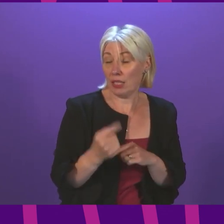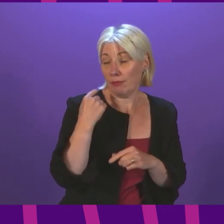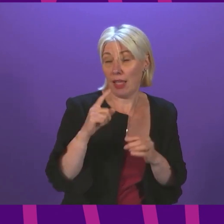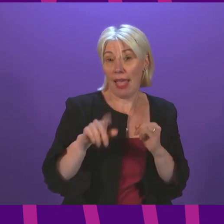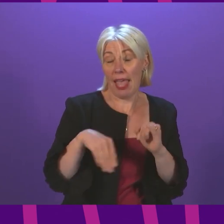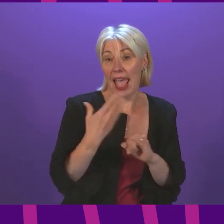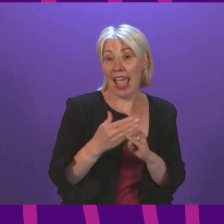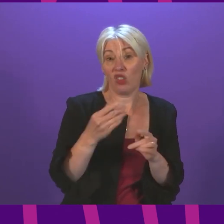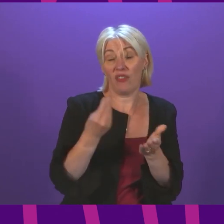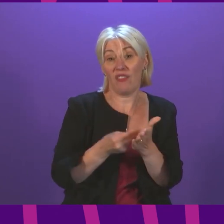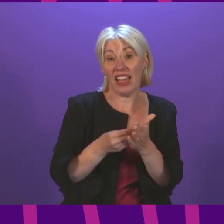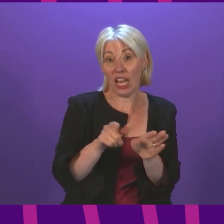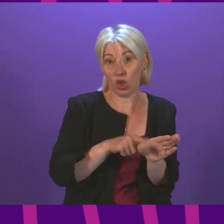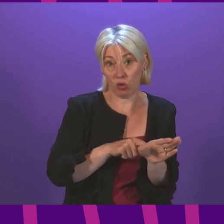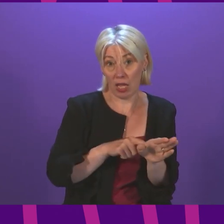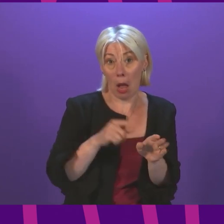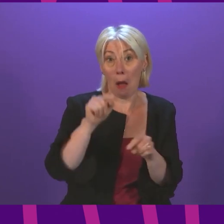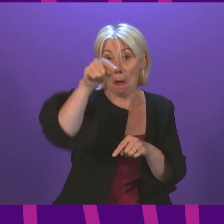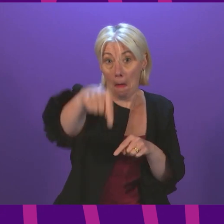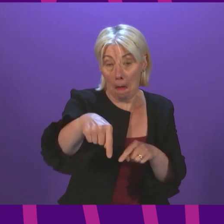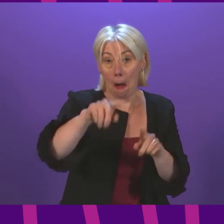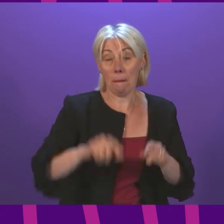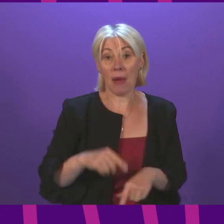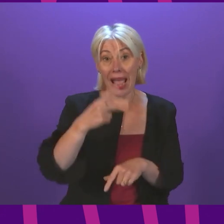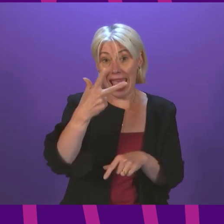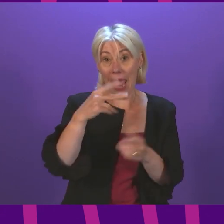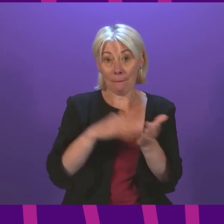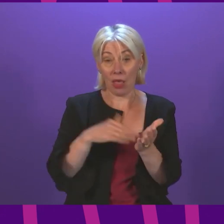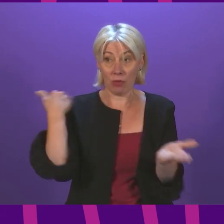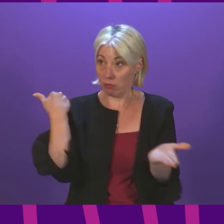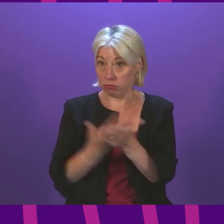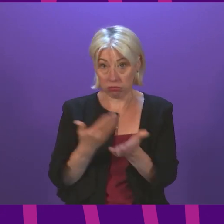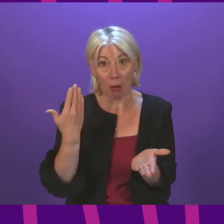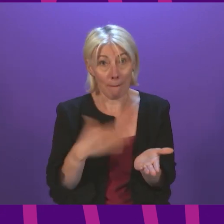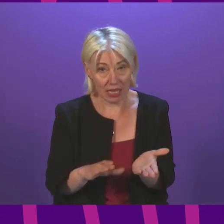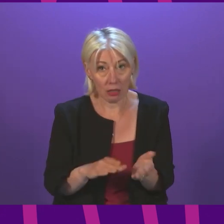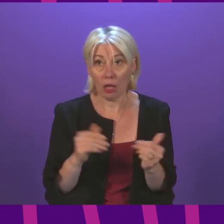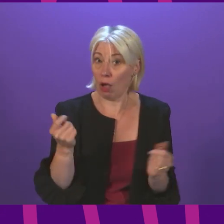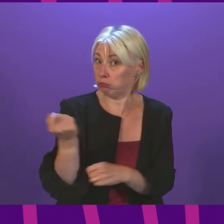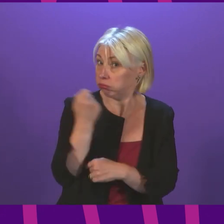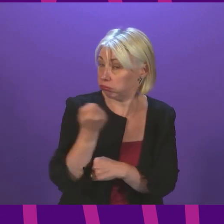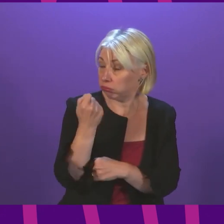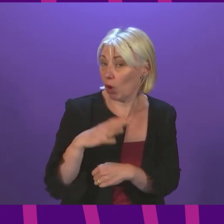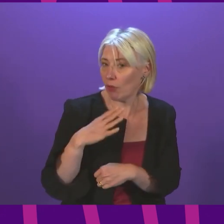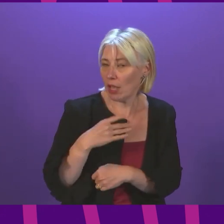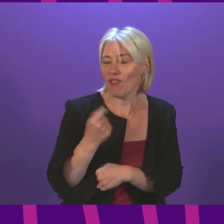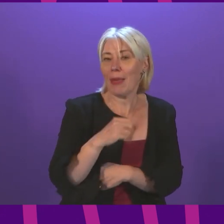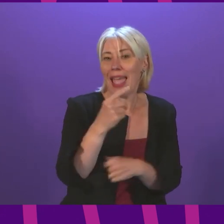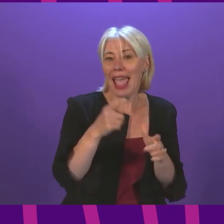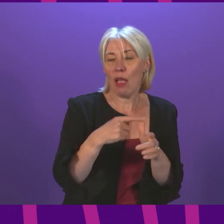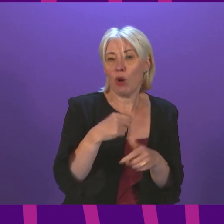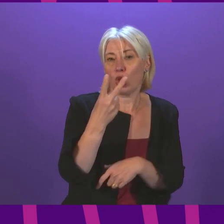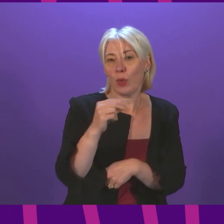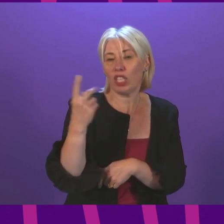but that's already been achieved in just eight months. I've only got two minutes left, so sorry, I haven't taken three interventions. Since April 2020, 1